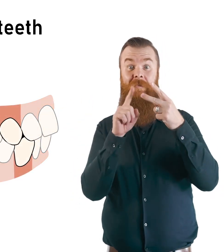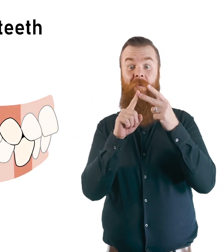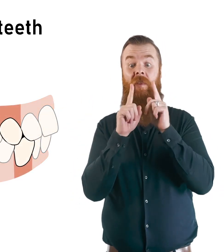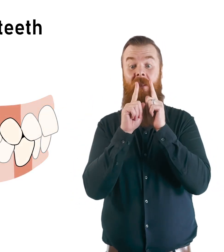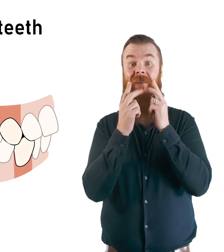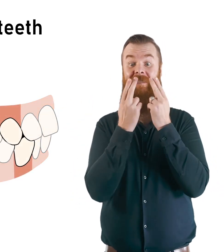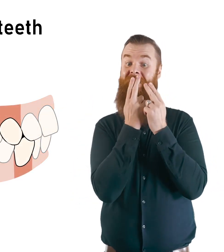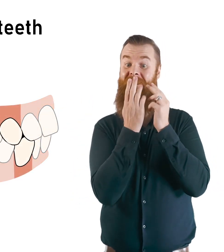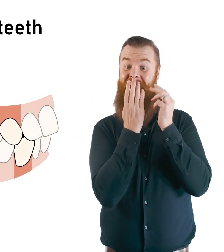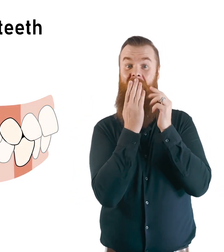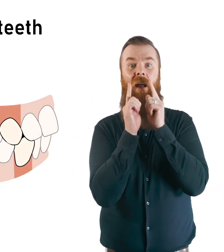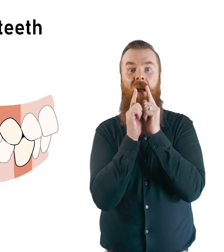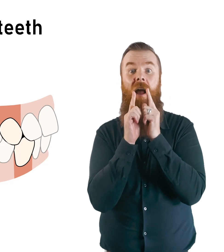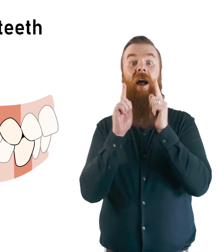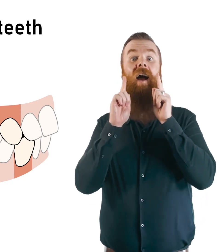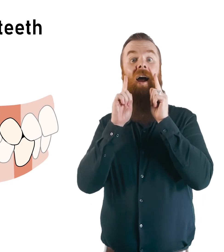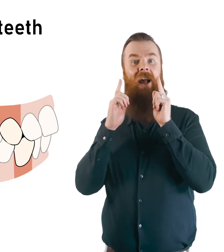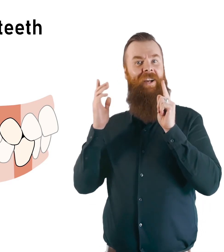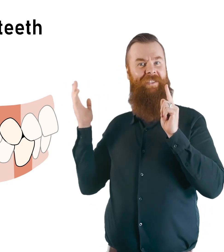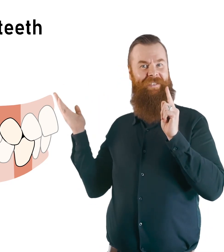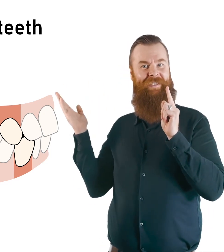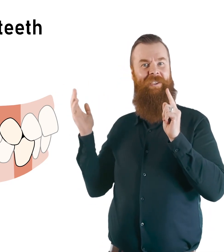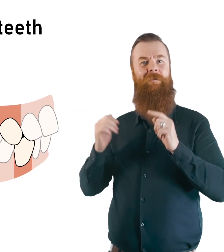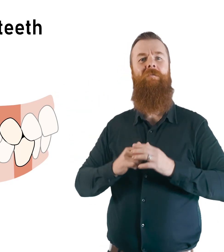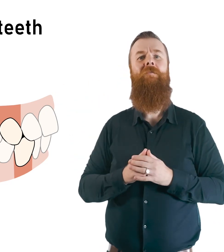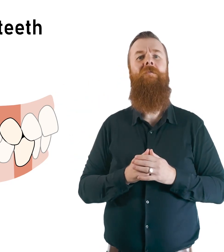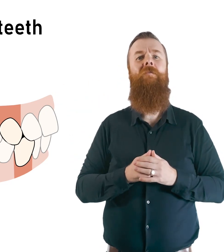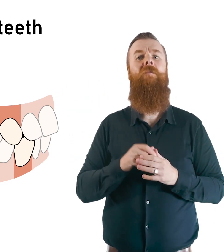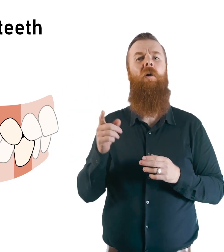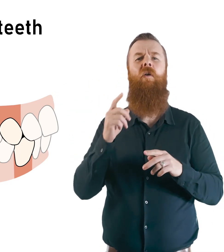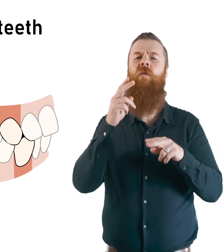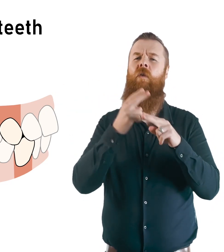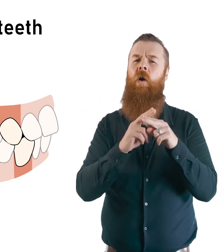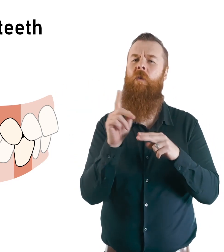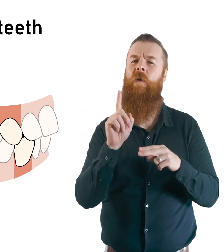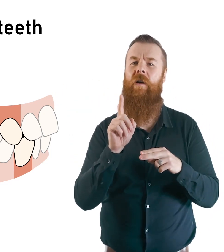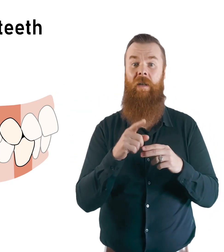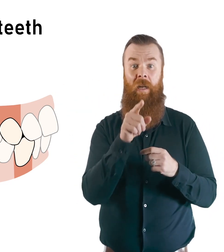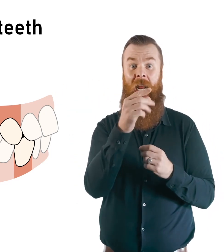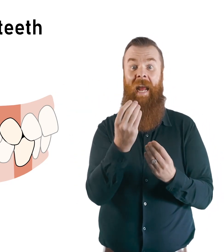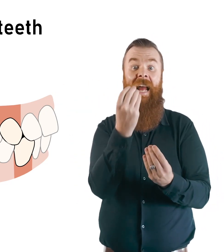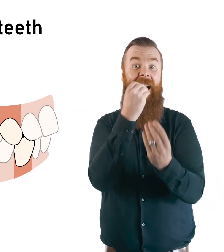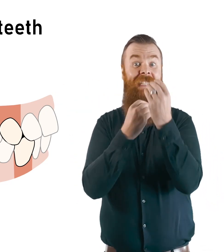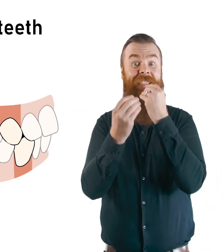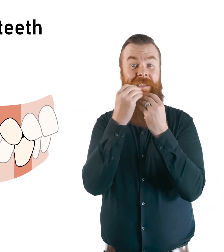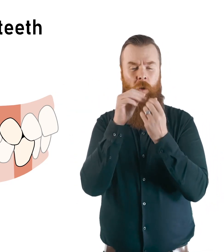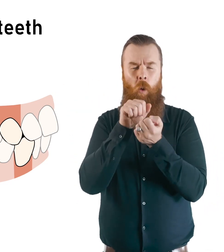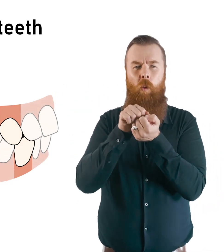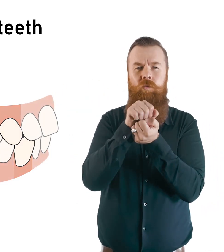Next to the lateral incisors are the canines. They are used to tear foods apart.